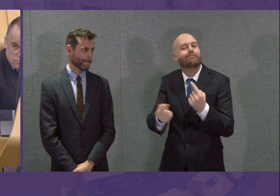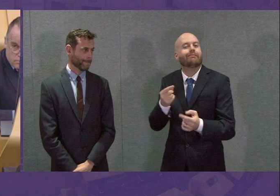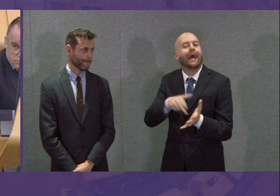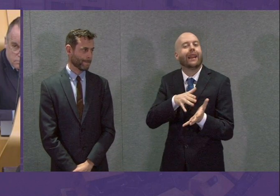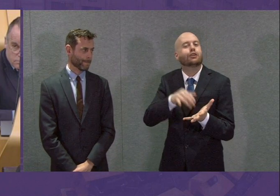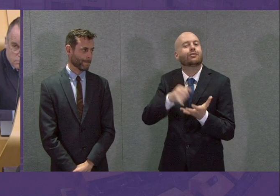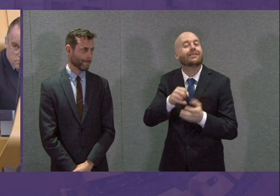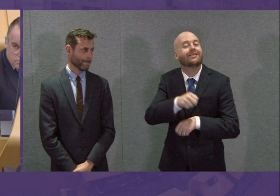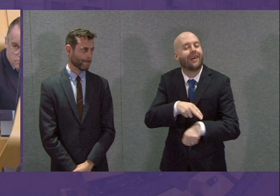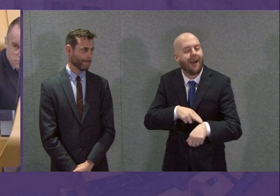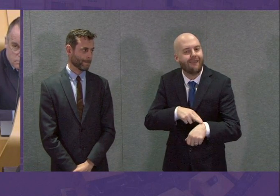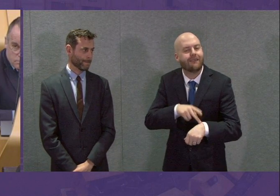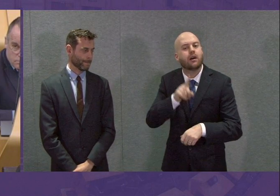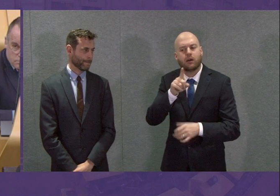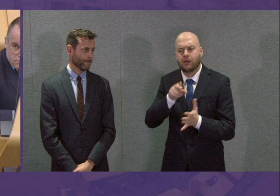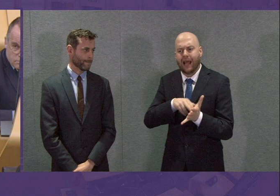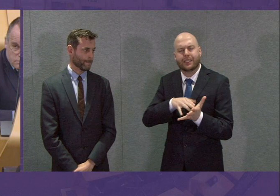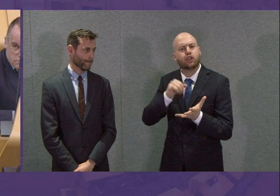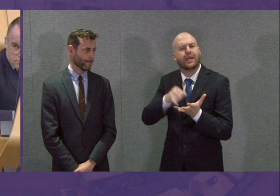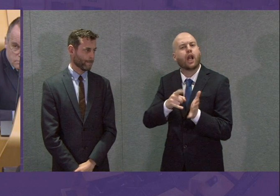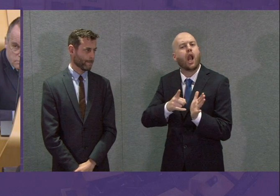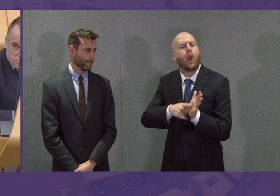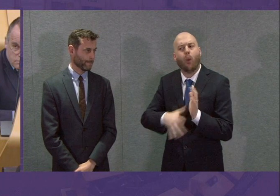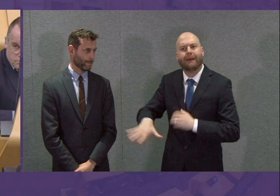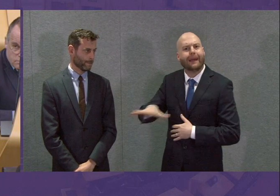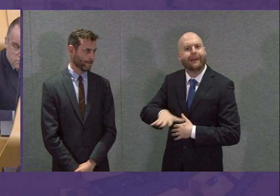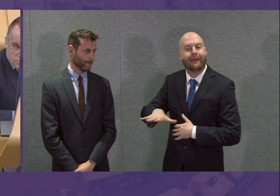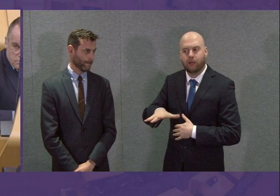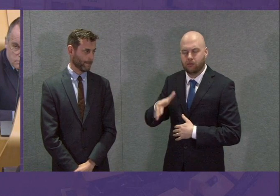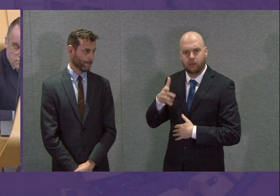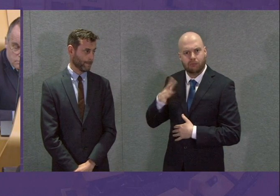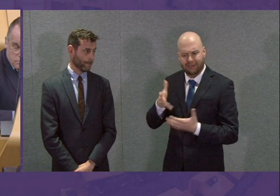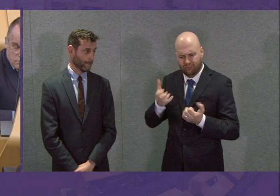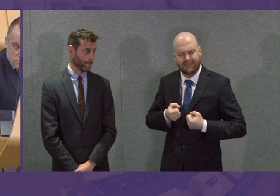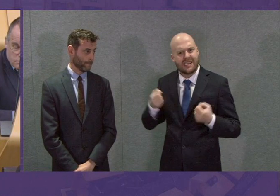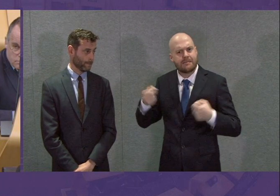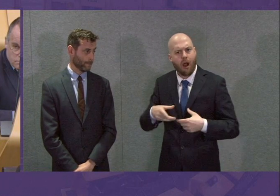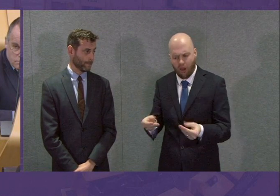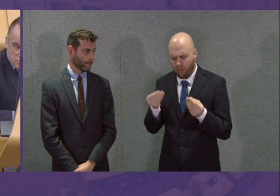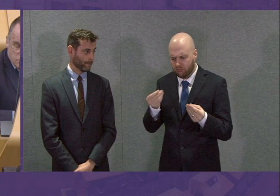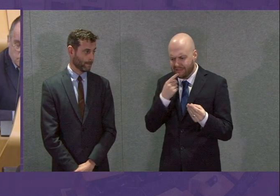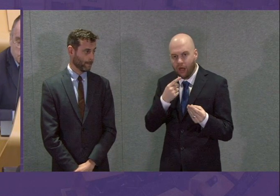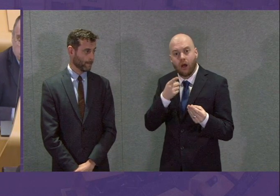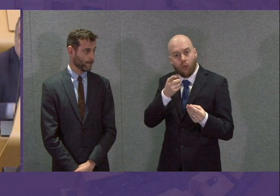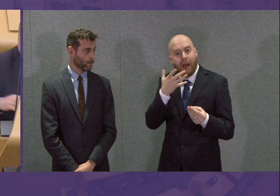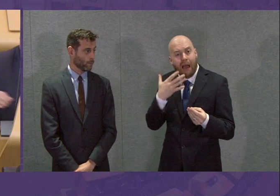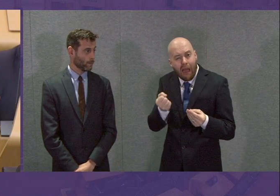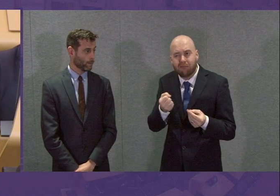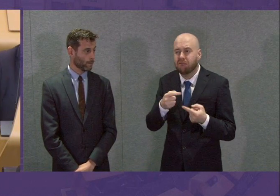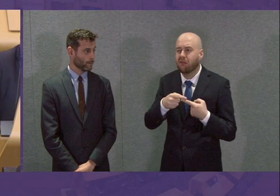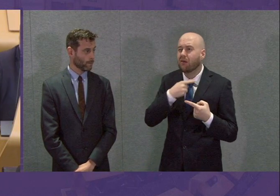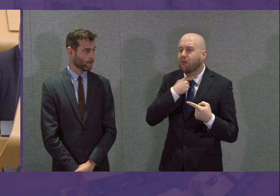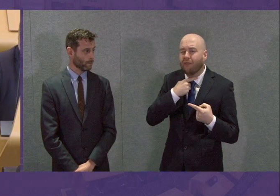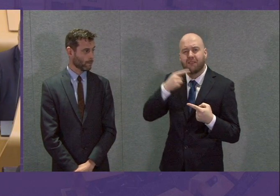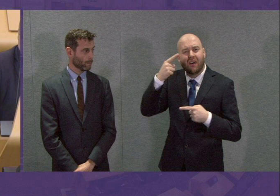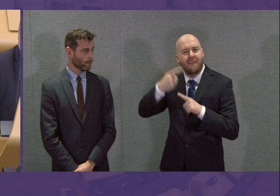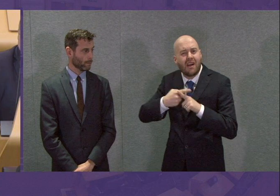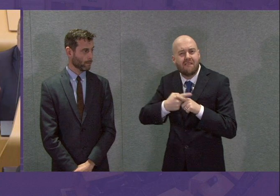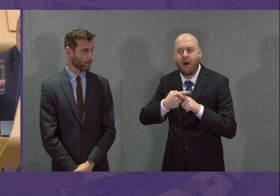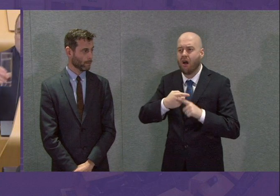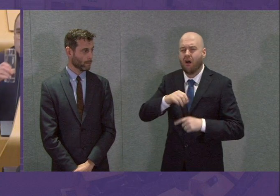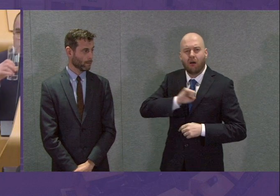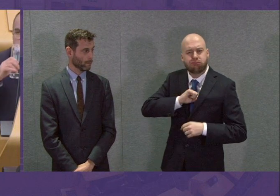received an email telling them if they display symptoms, you should stay at home for seven days from when your symptoms started. You will not be tested.